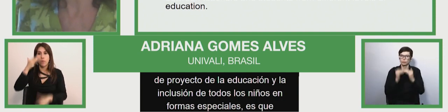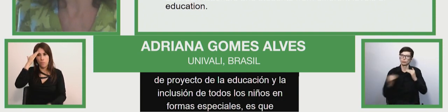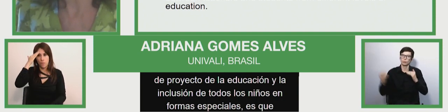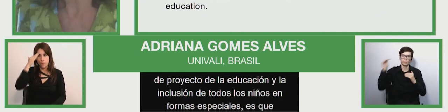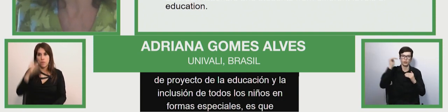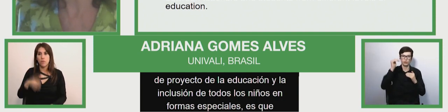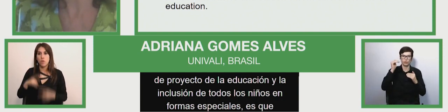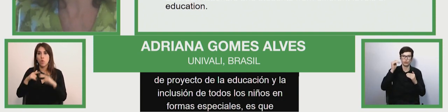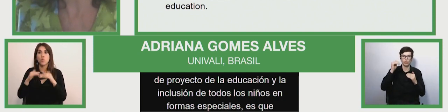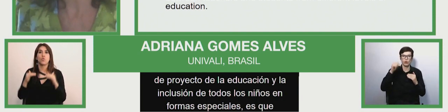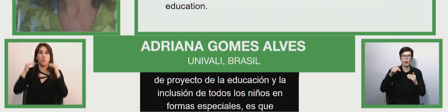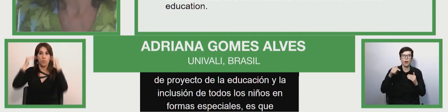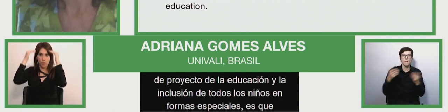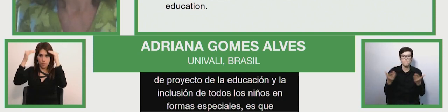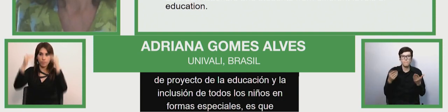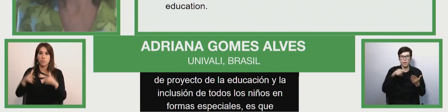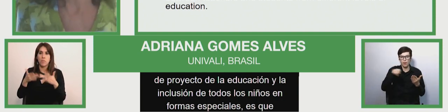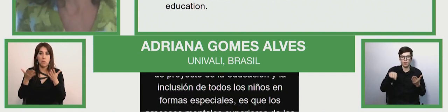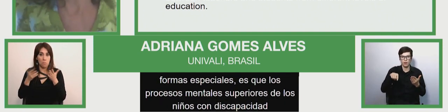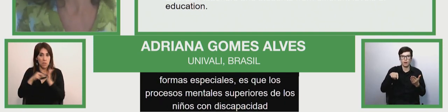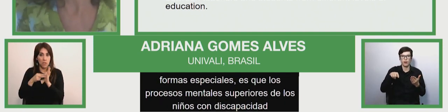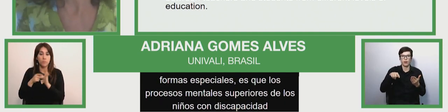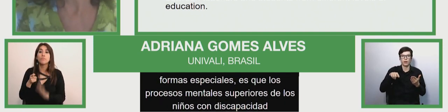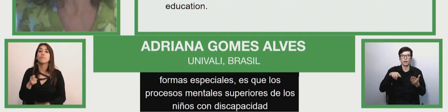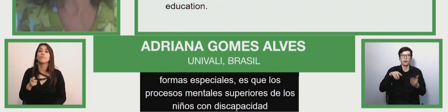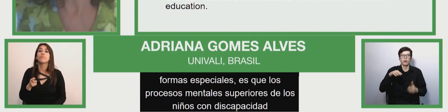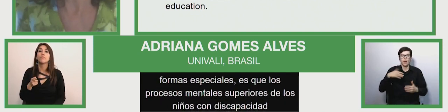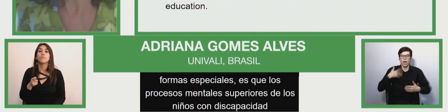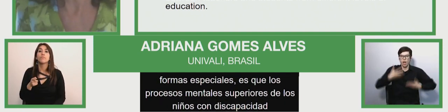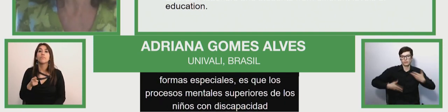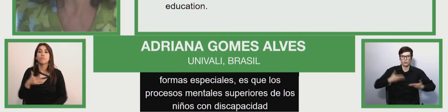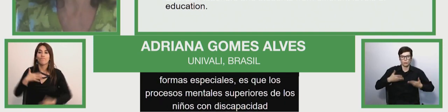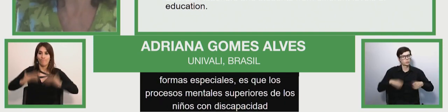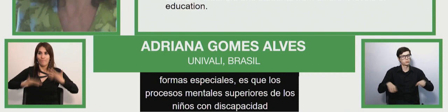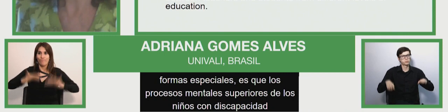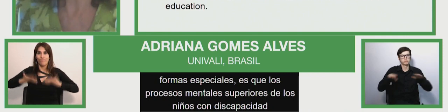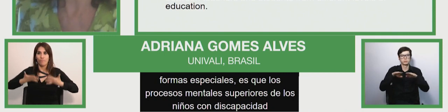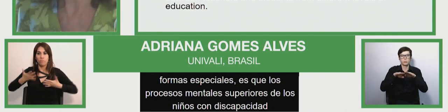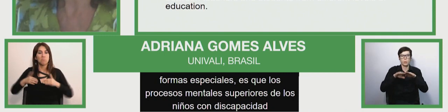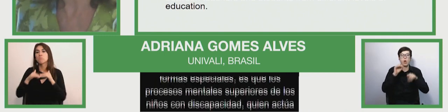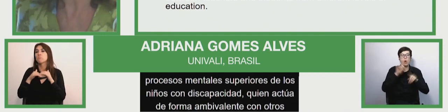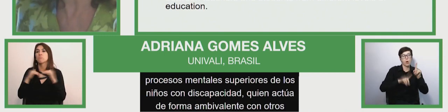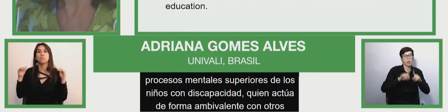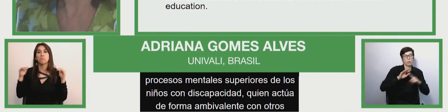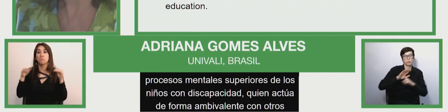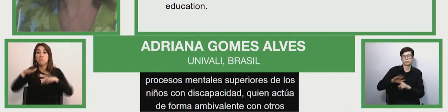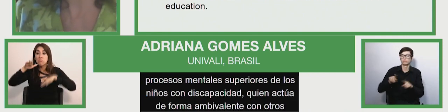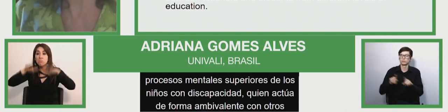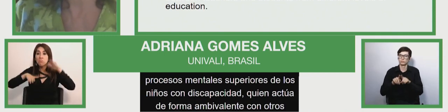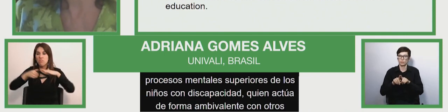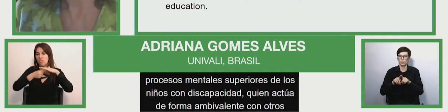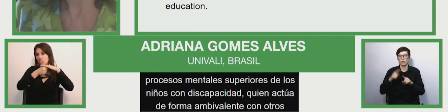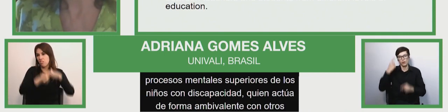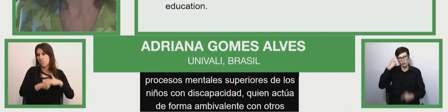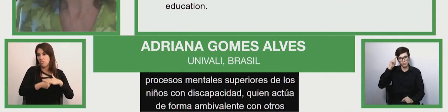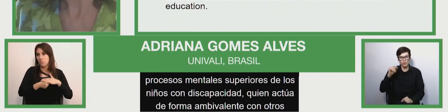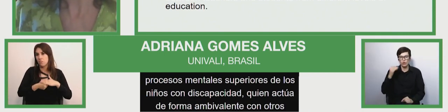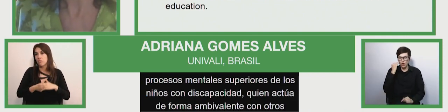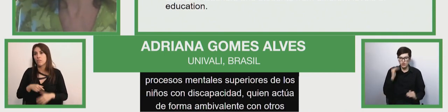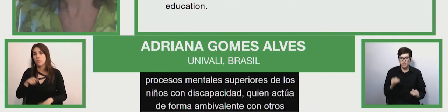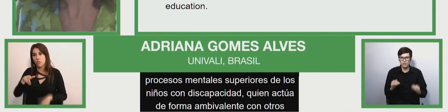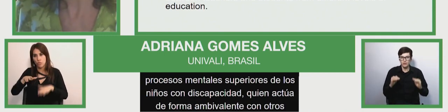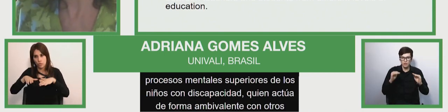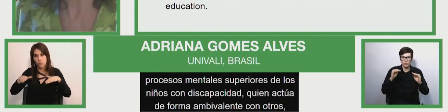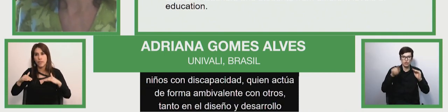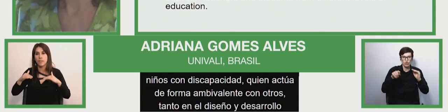develops higher mental process of the children with disabilities who act in an equivalent way to